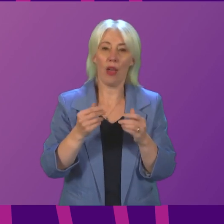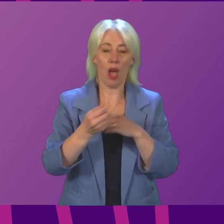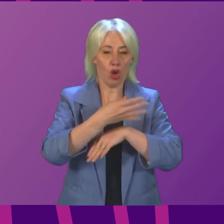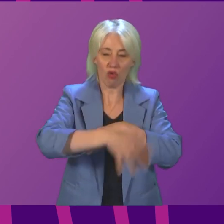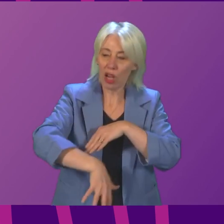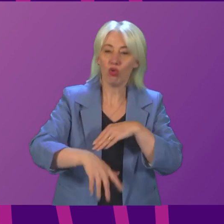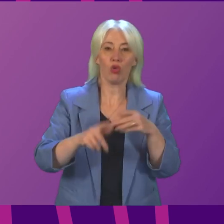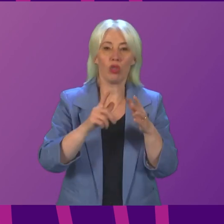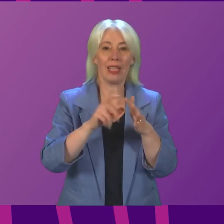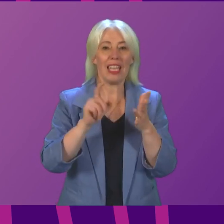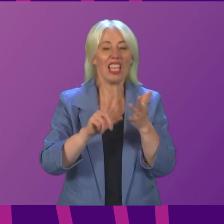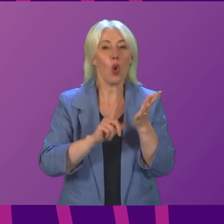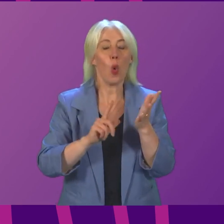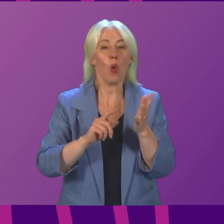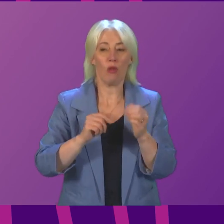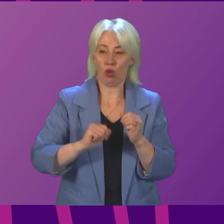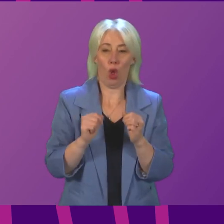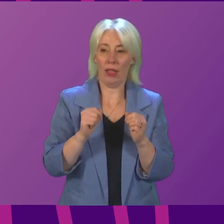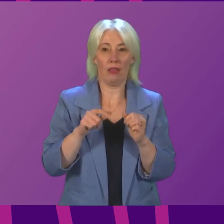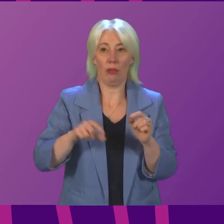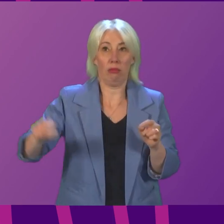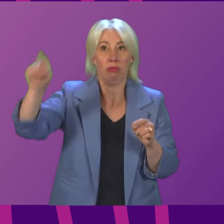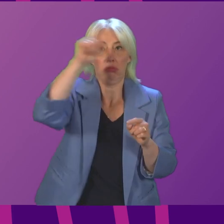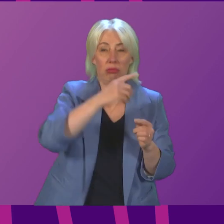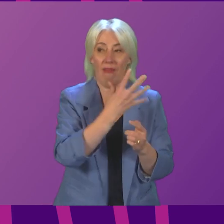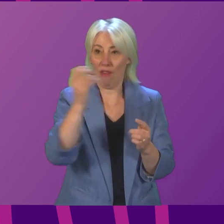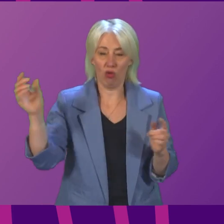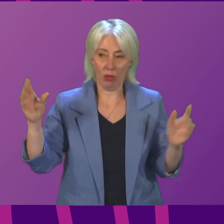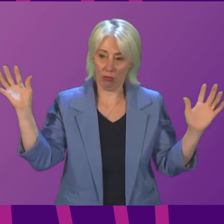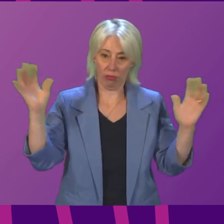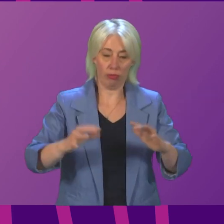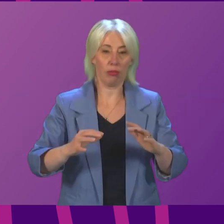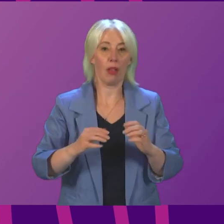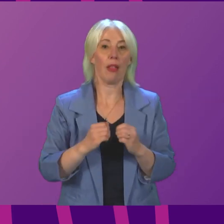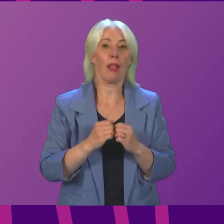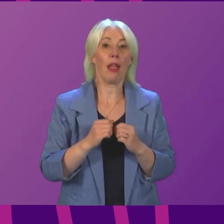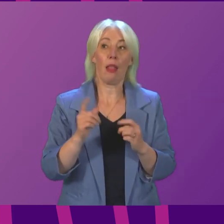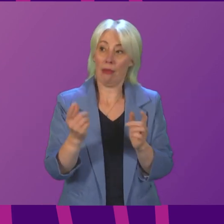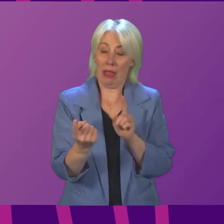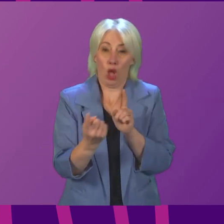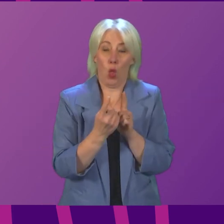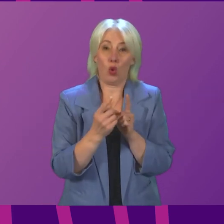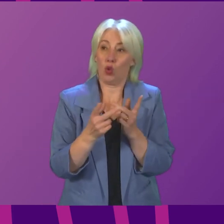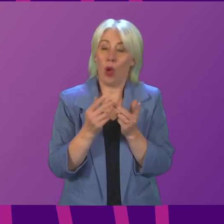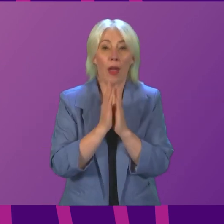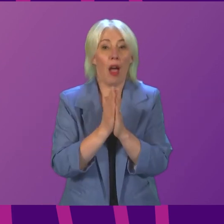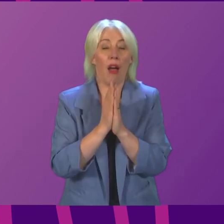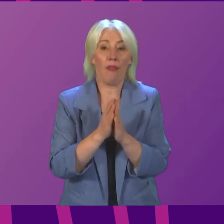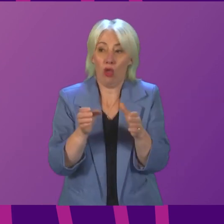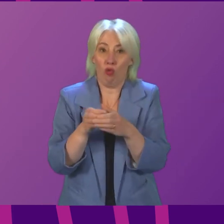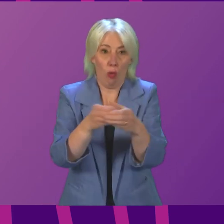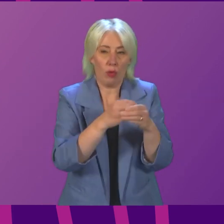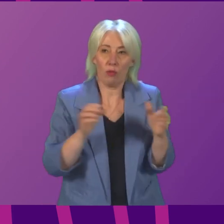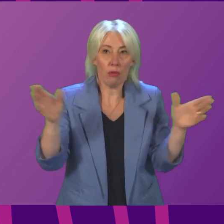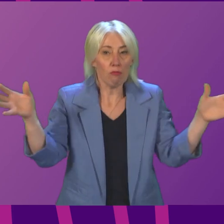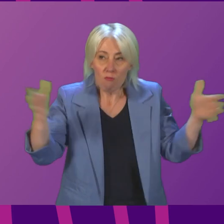of Eco Congregation Scotland, whom COP has brought unprecedentedly closer to other faith groups, there is a reclaiming of